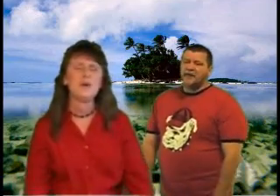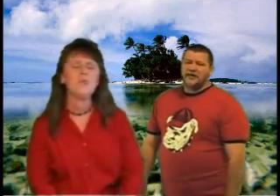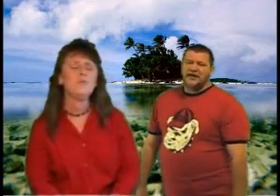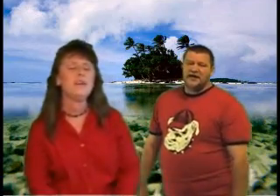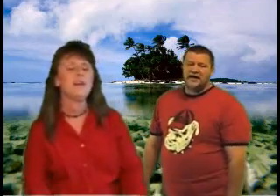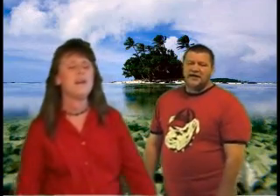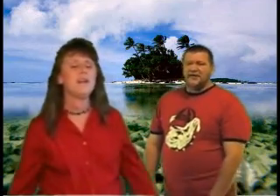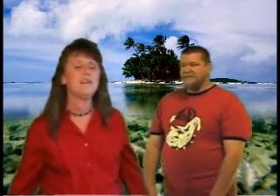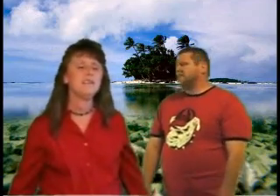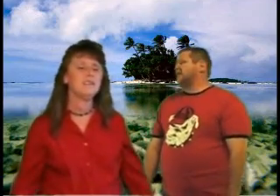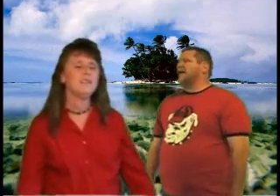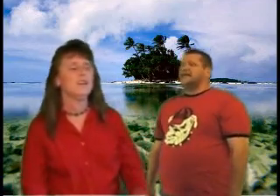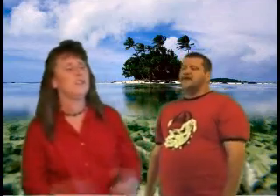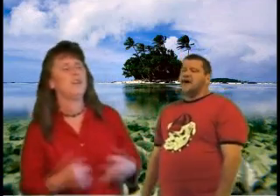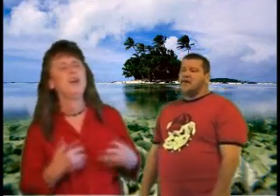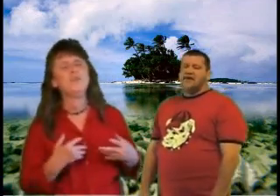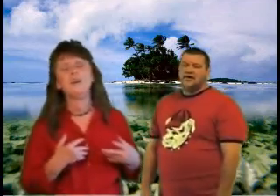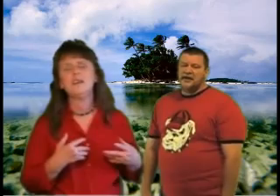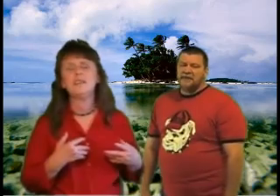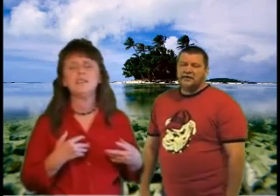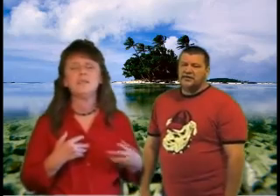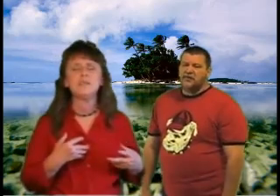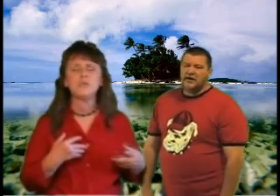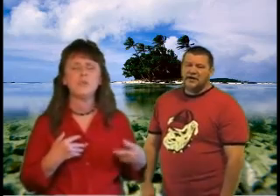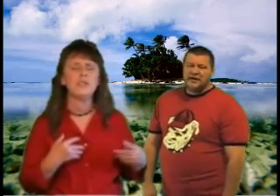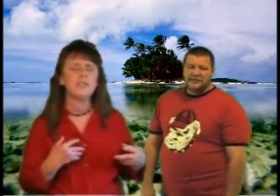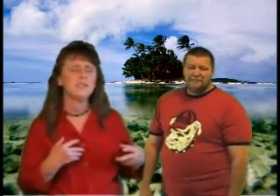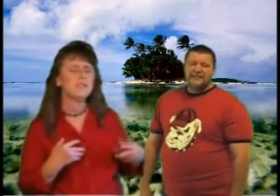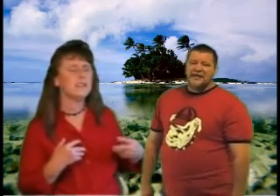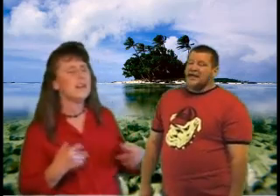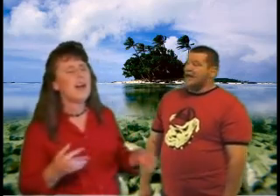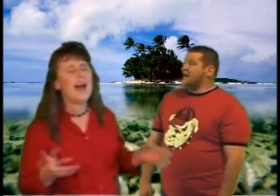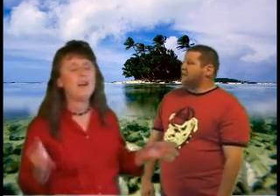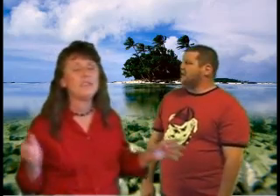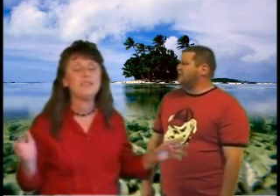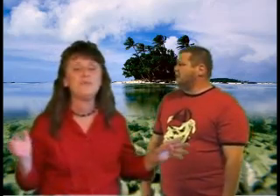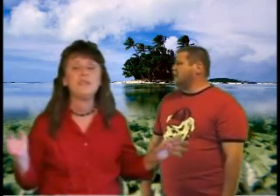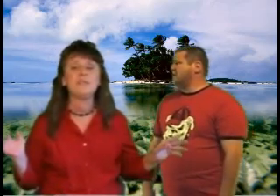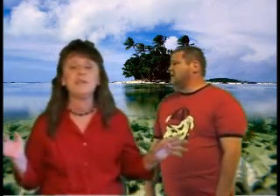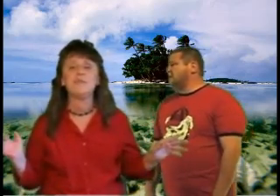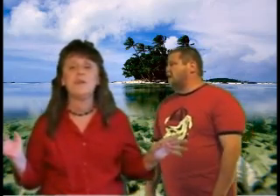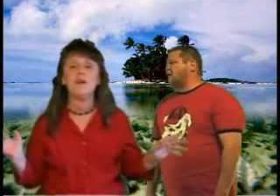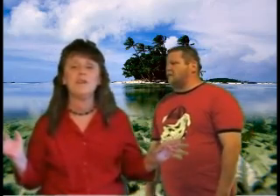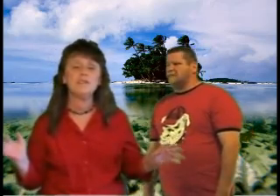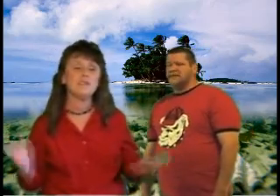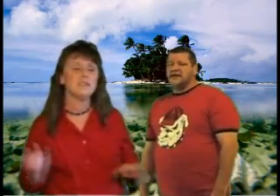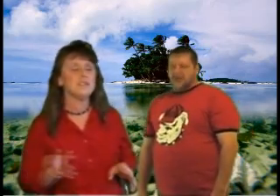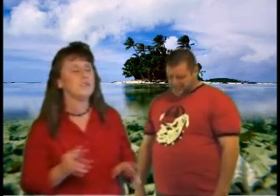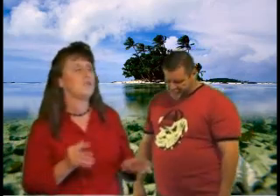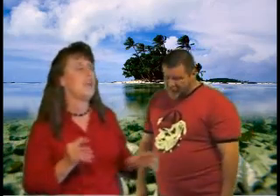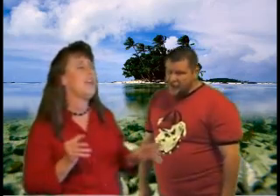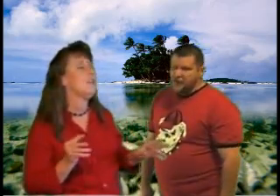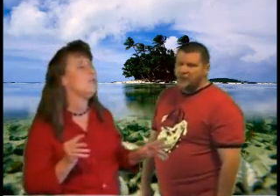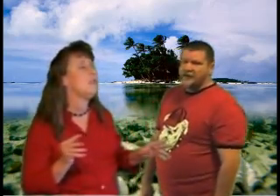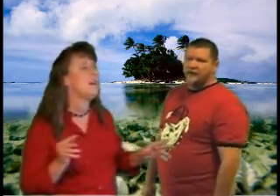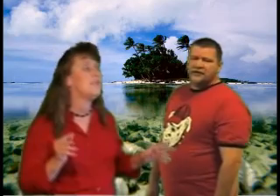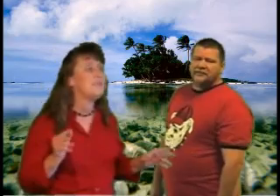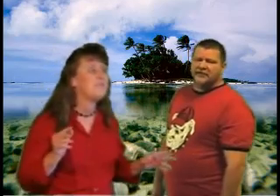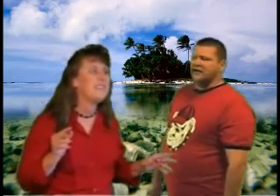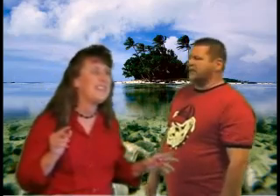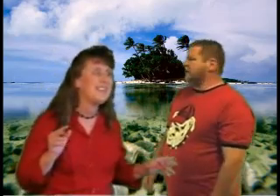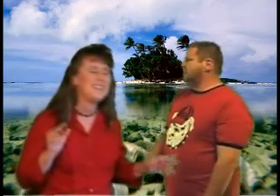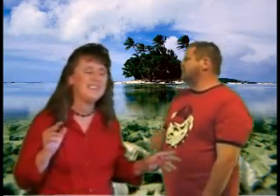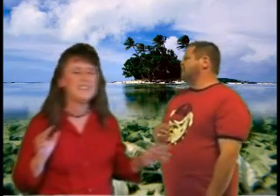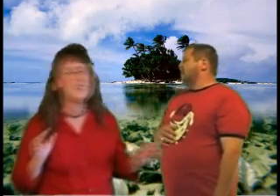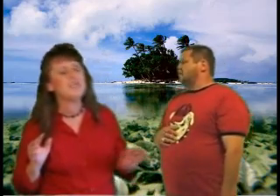that is what we are No one in between, I can leave me wrong Sail away